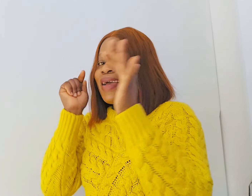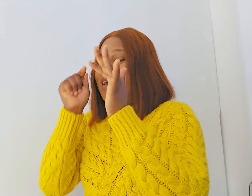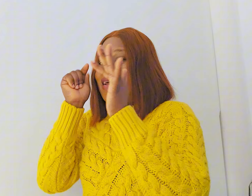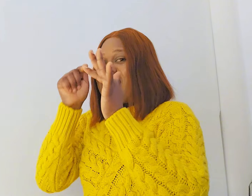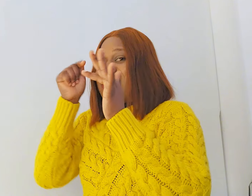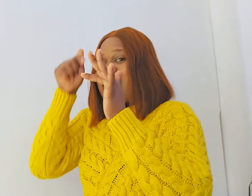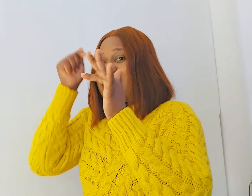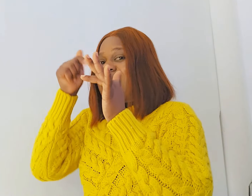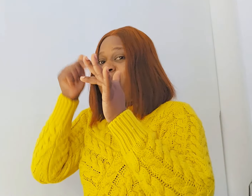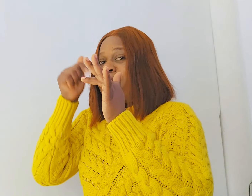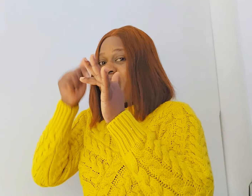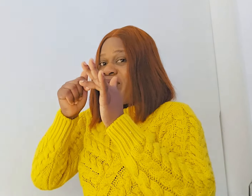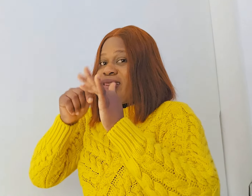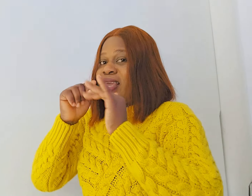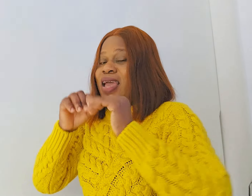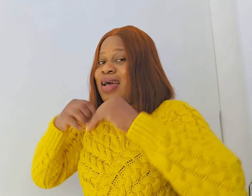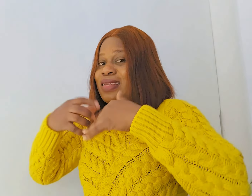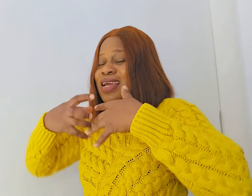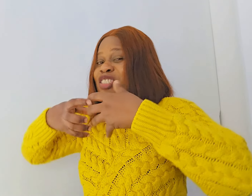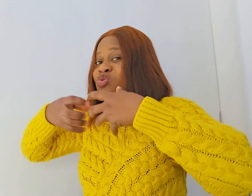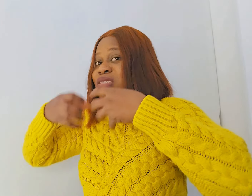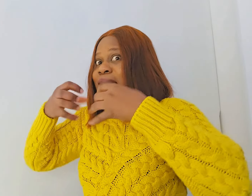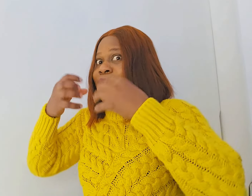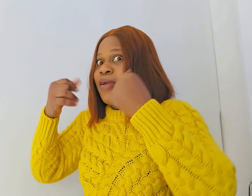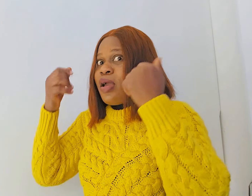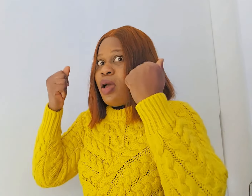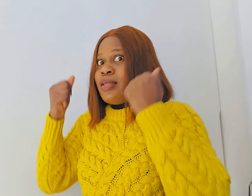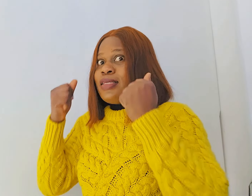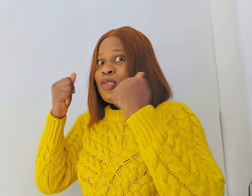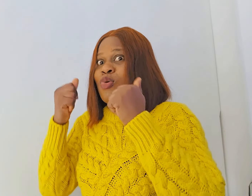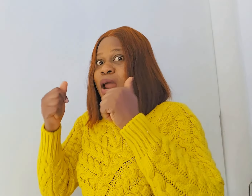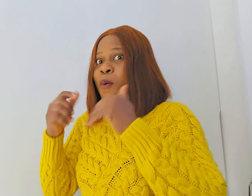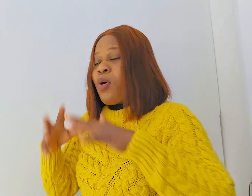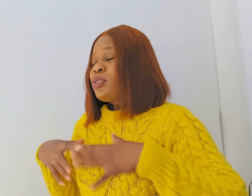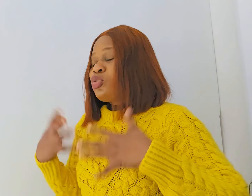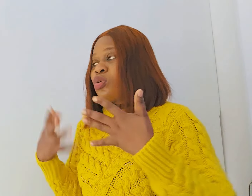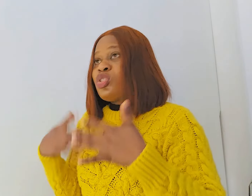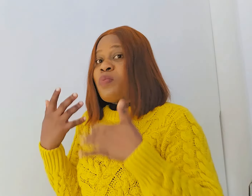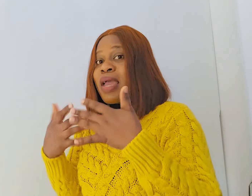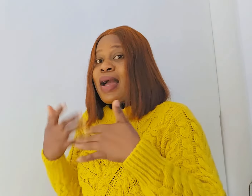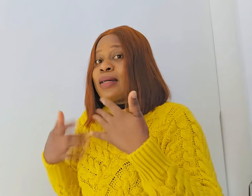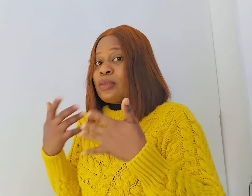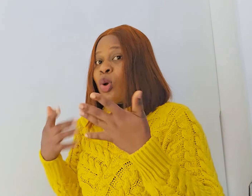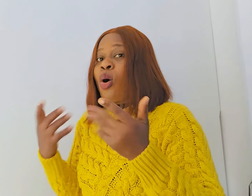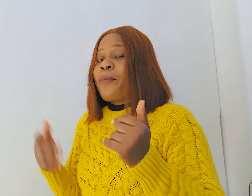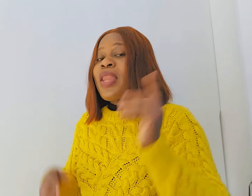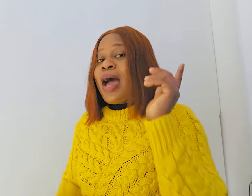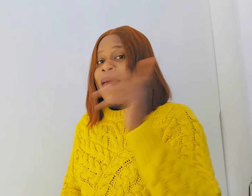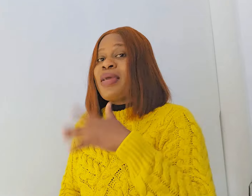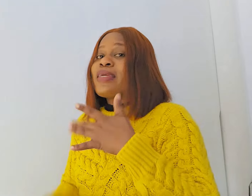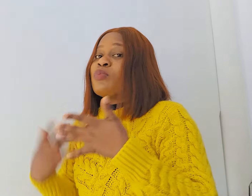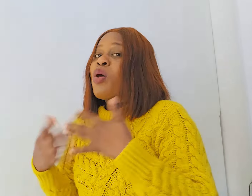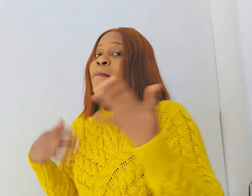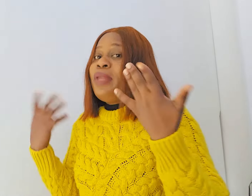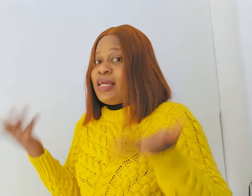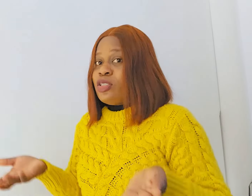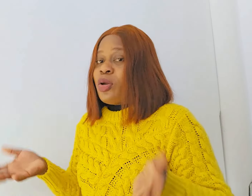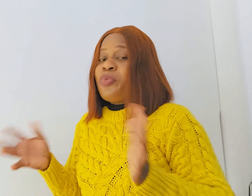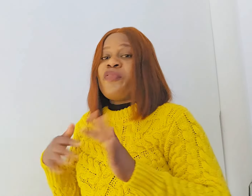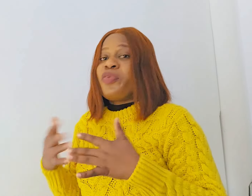enter perfectly and then she will start like this is what i want so she make her to come and make it more pleasurable for